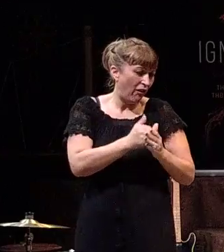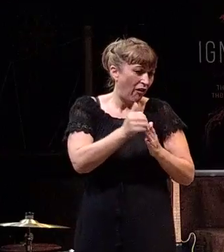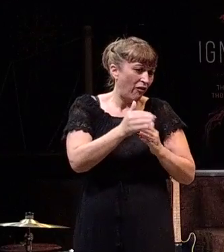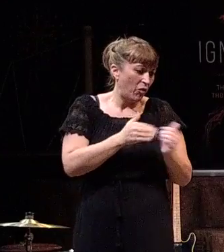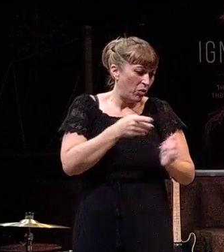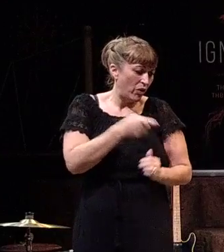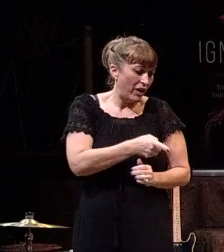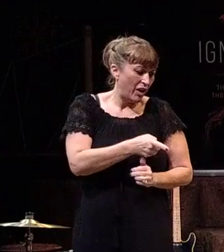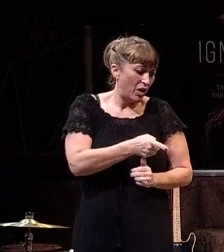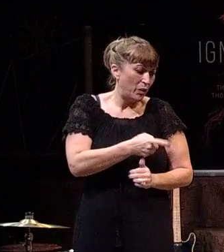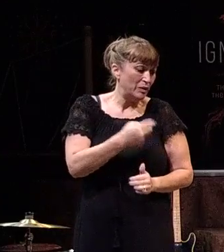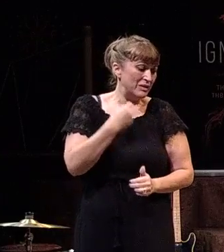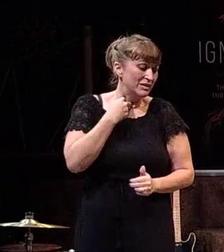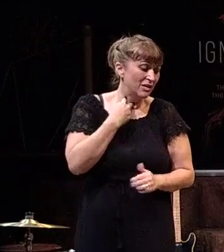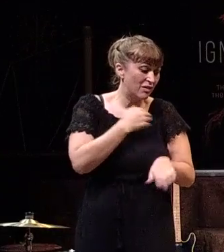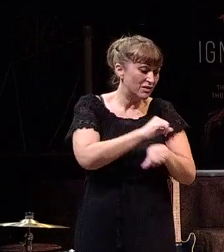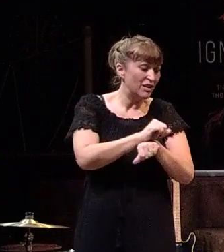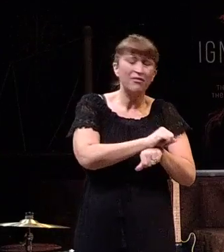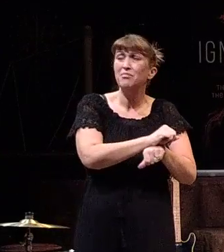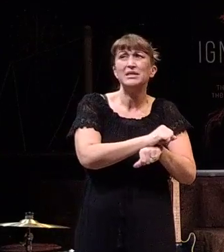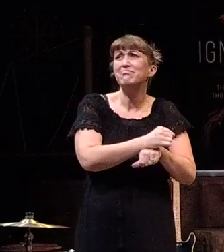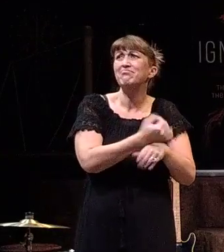comfortable, even though we were stuck and enslaved.